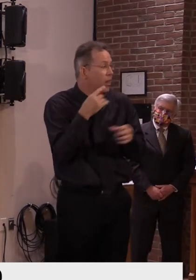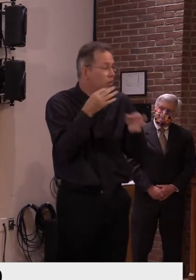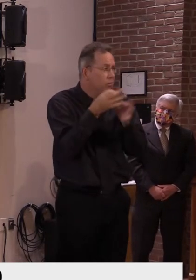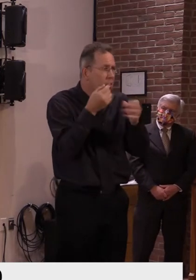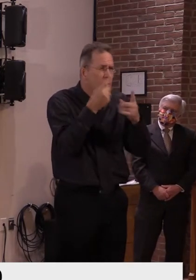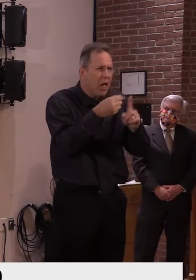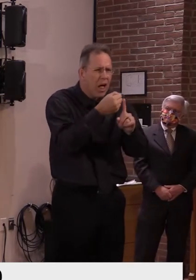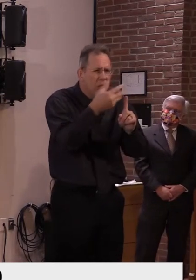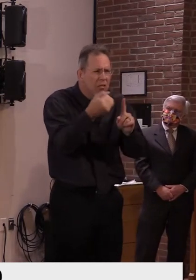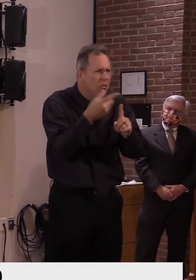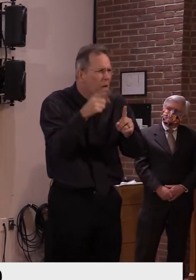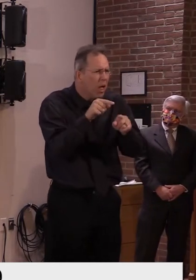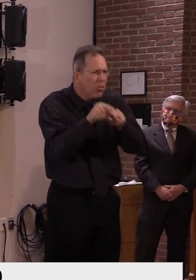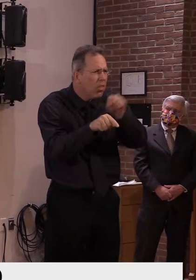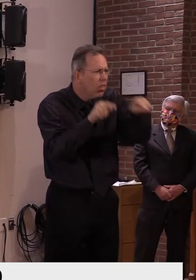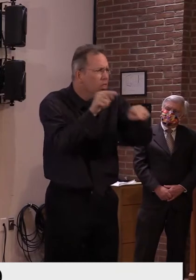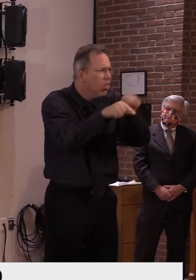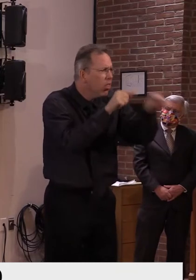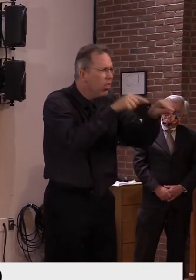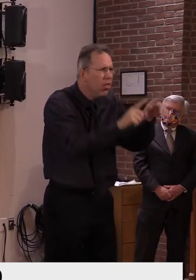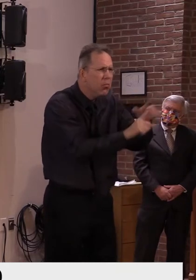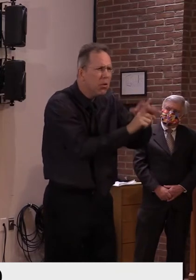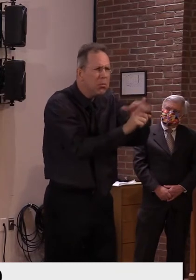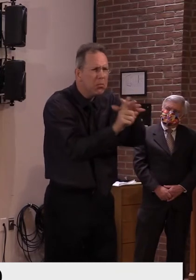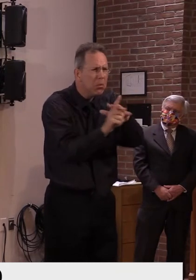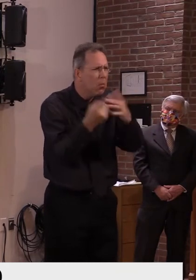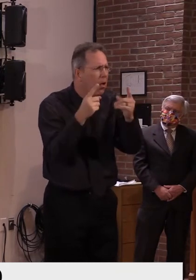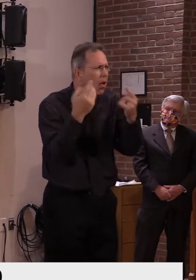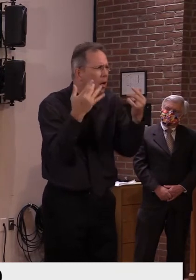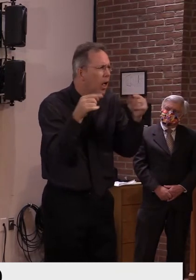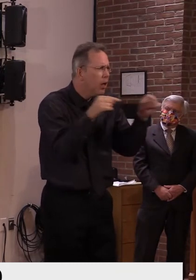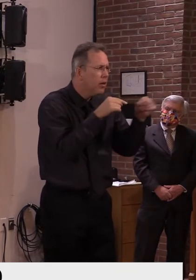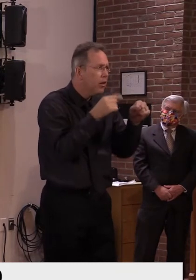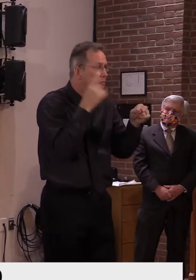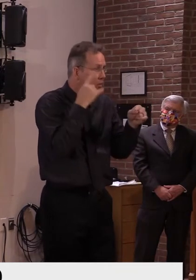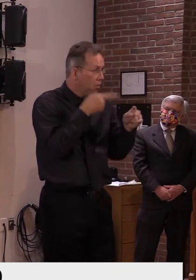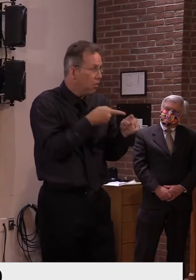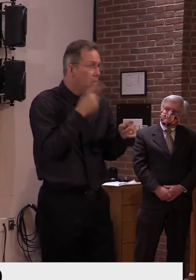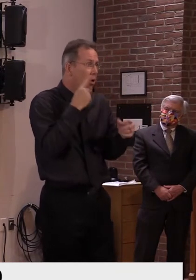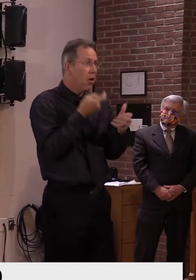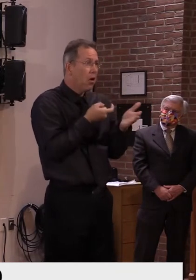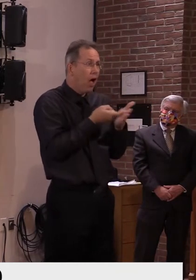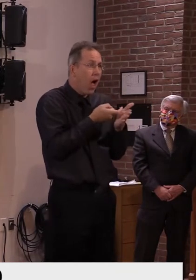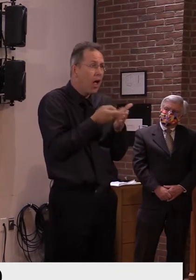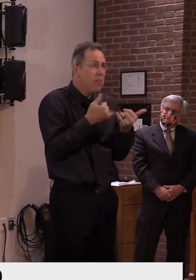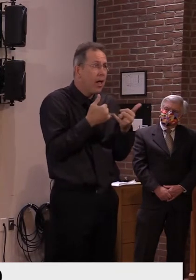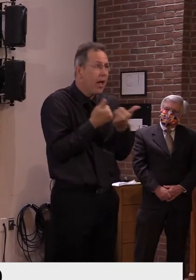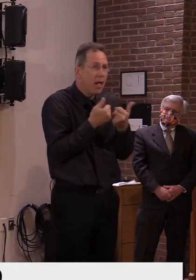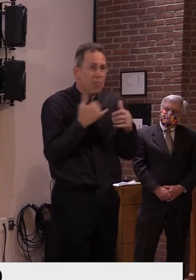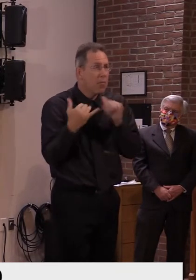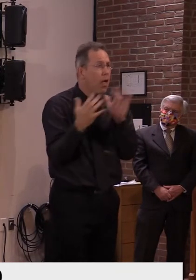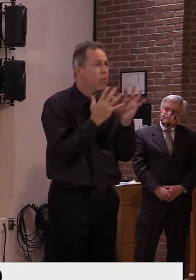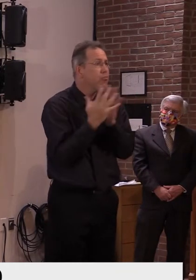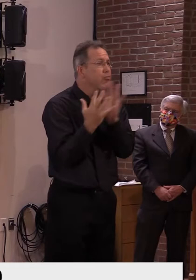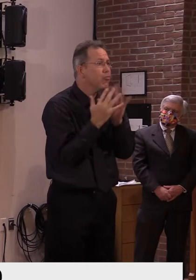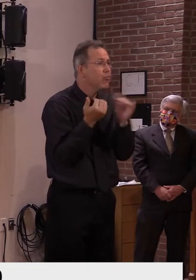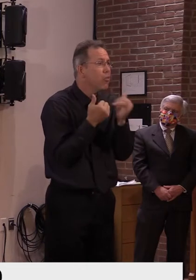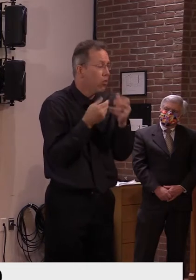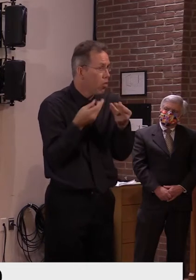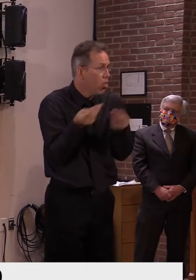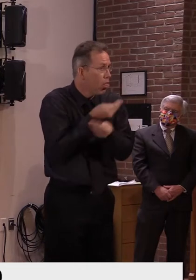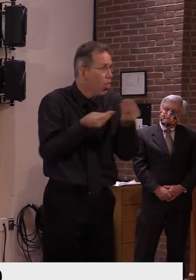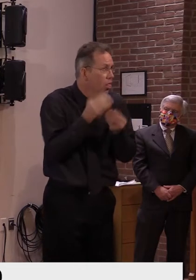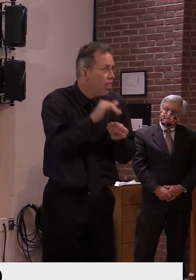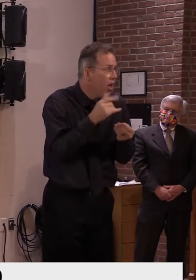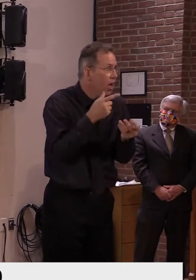believe this began with a group gathering and not from play on the ice itself. Getting together without